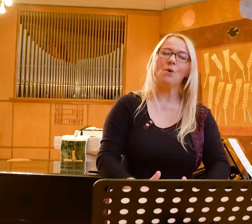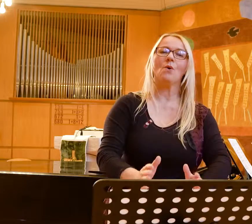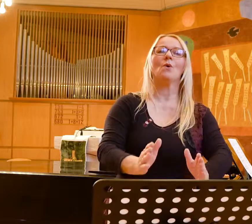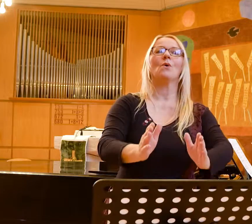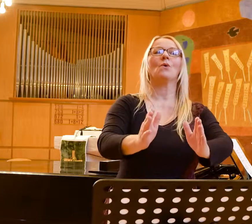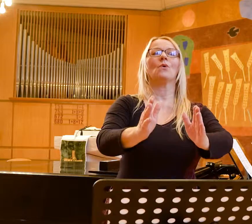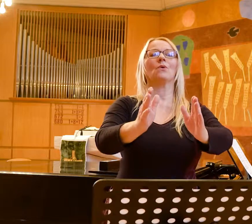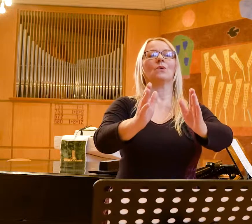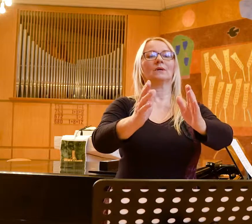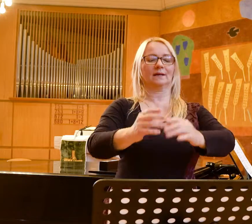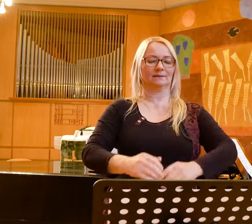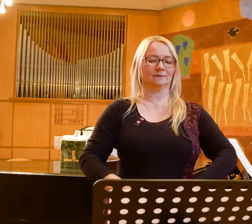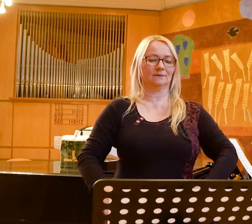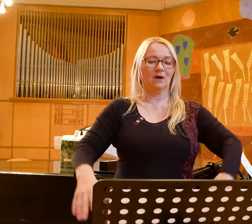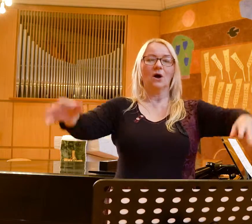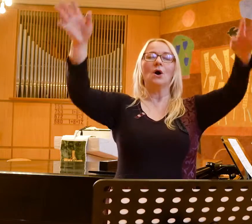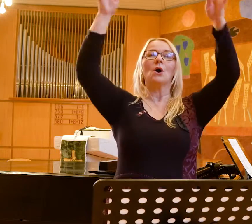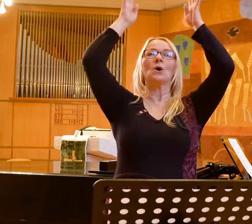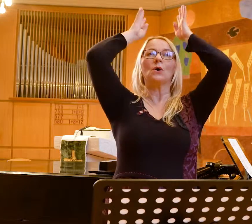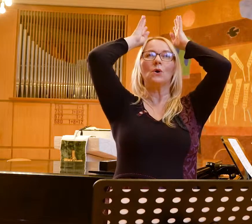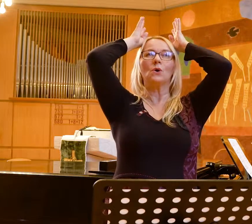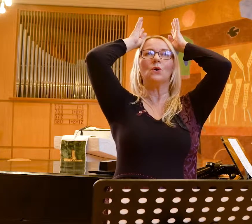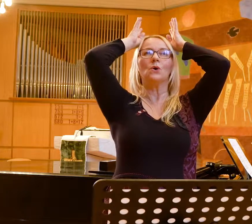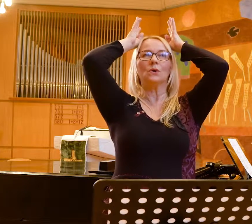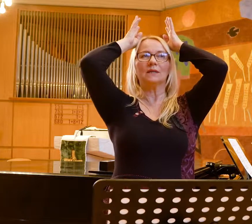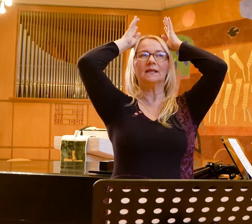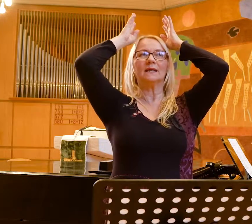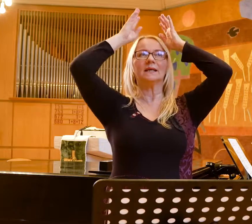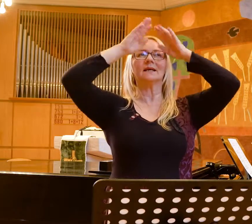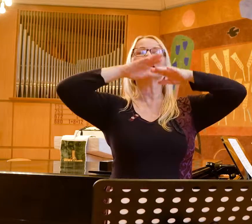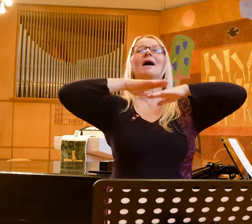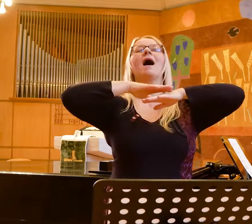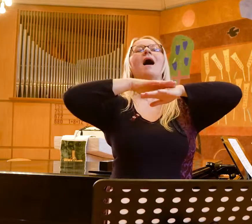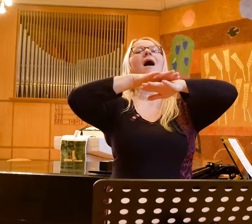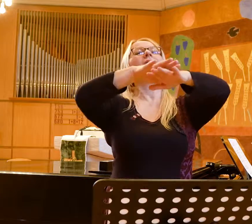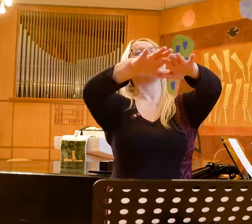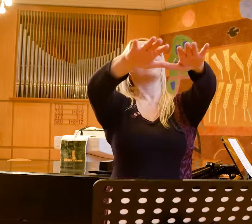He is the King of all nations